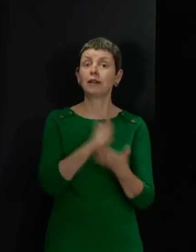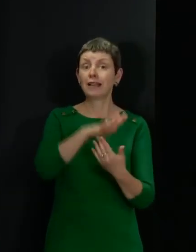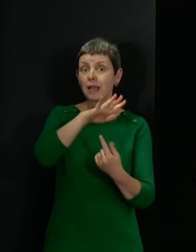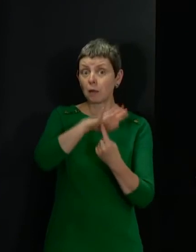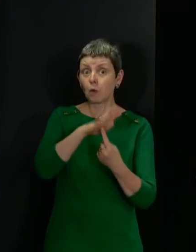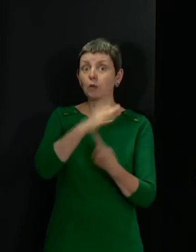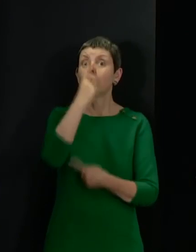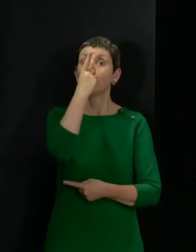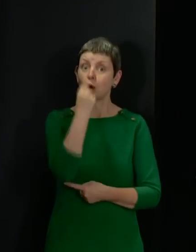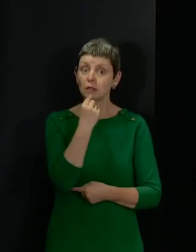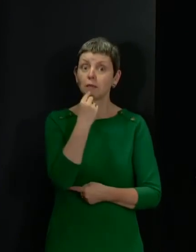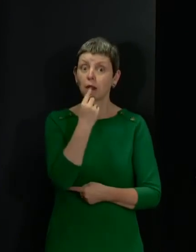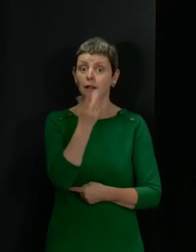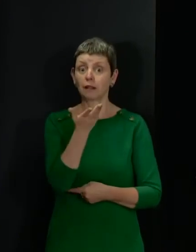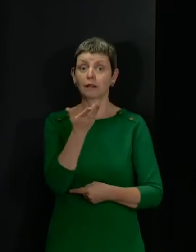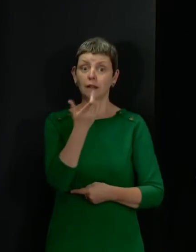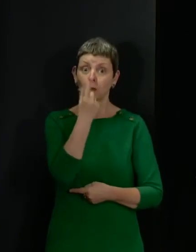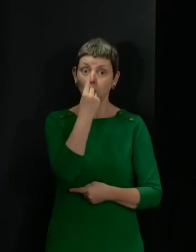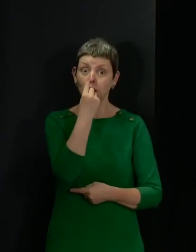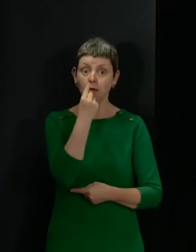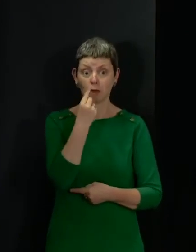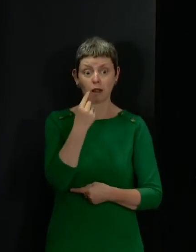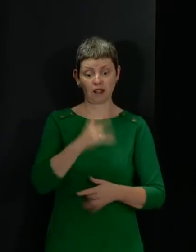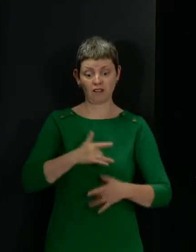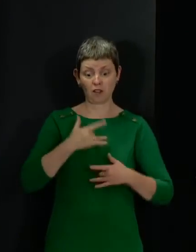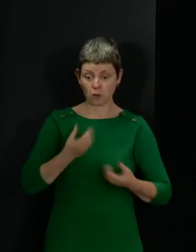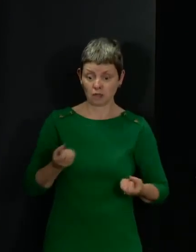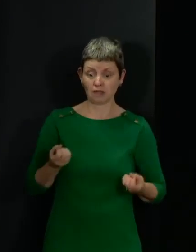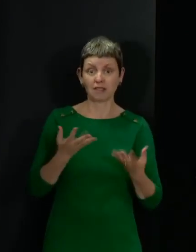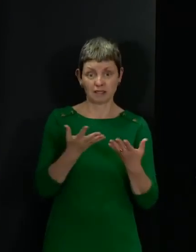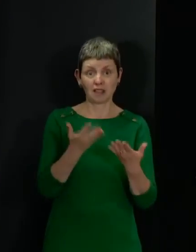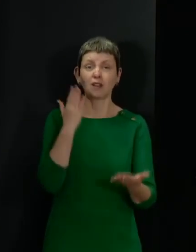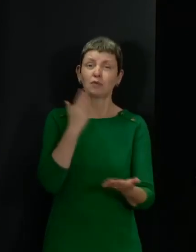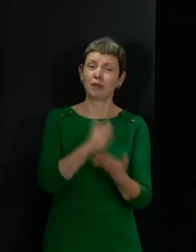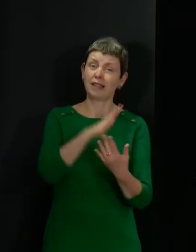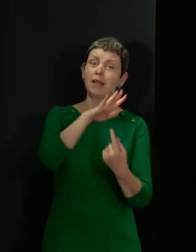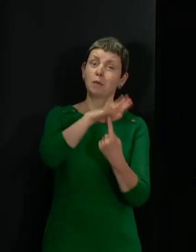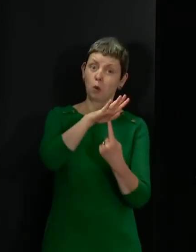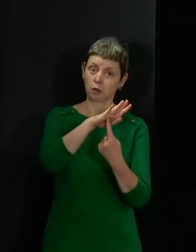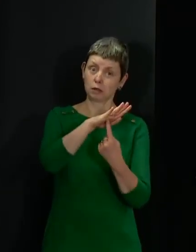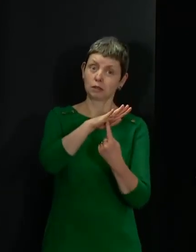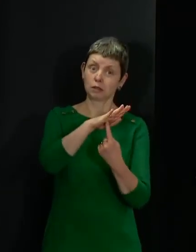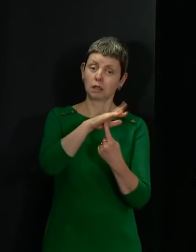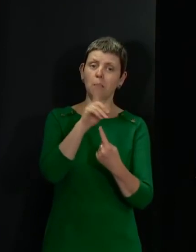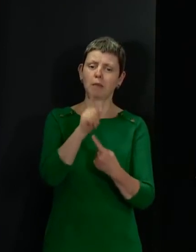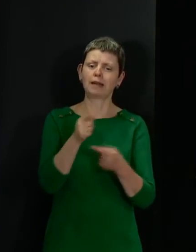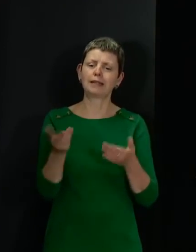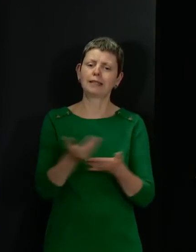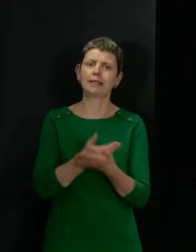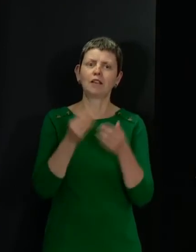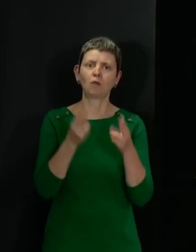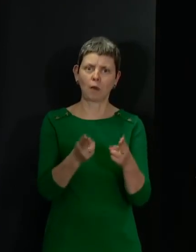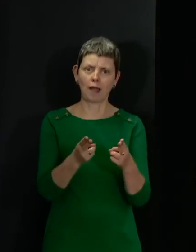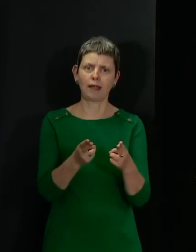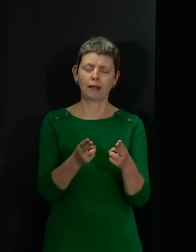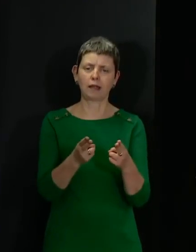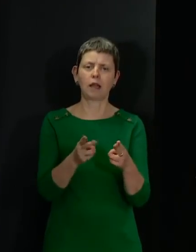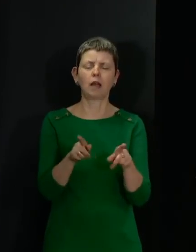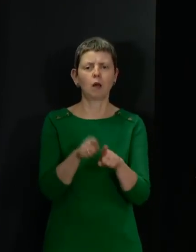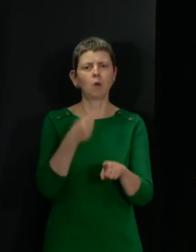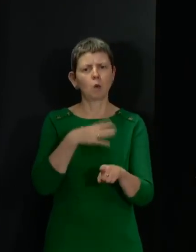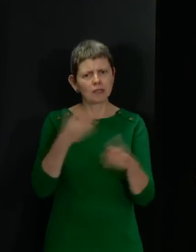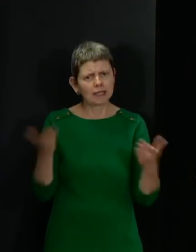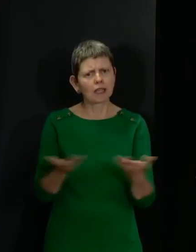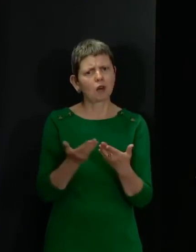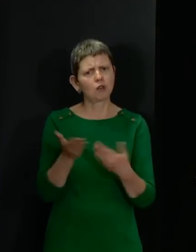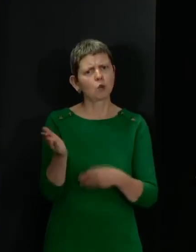get to have their voice heard, but it's also important that it's done in a safe manner, and we will continue to encourage everyone to do that